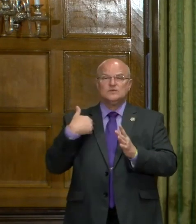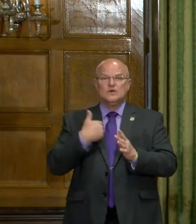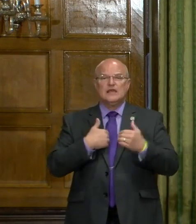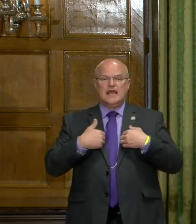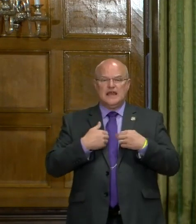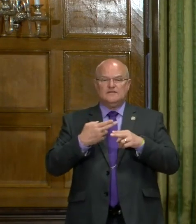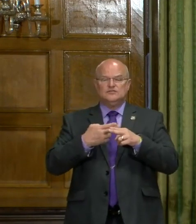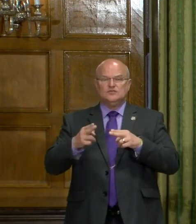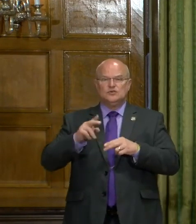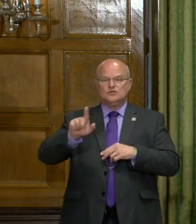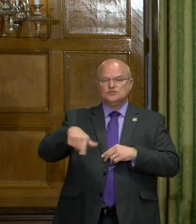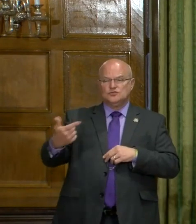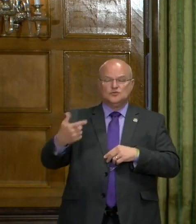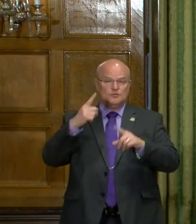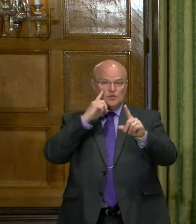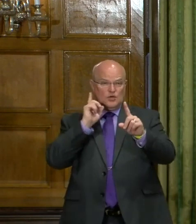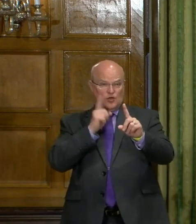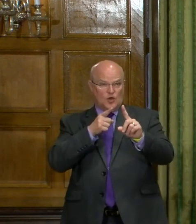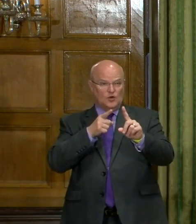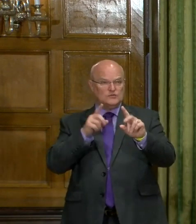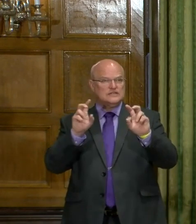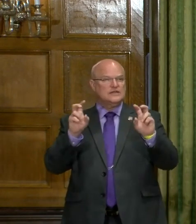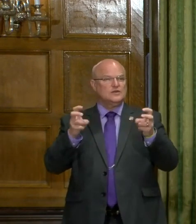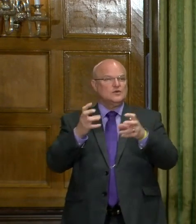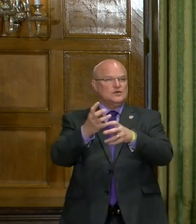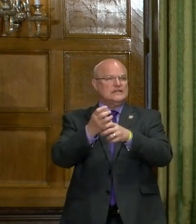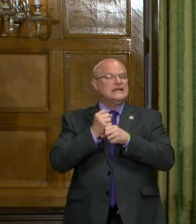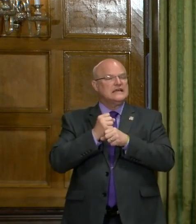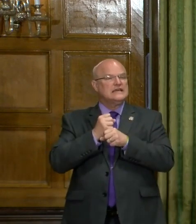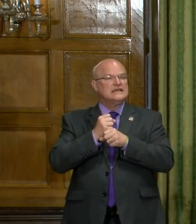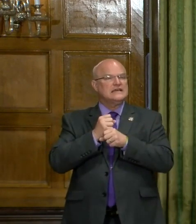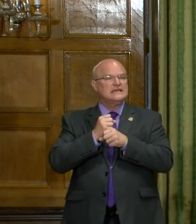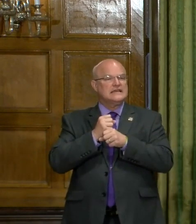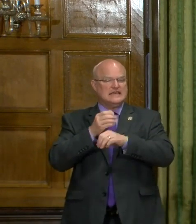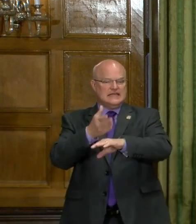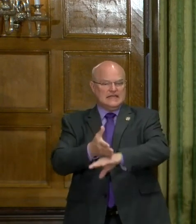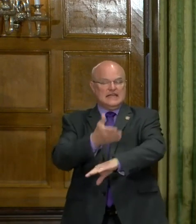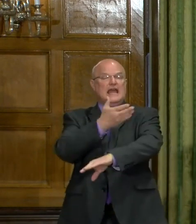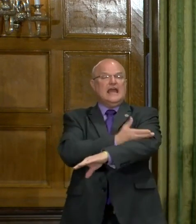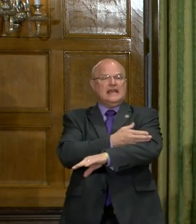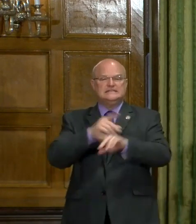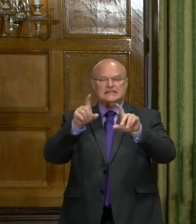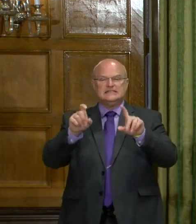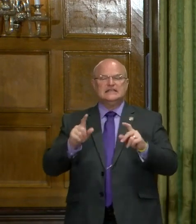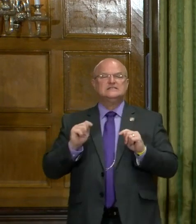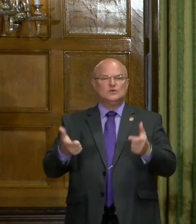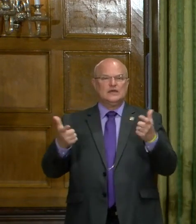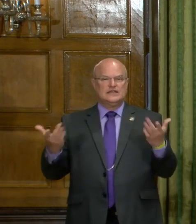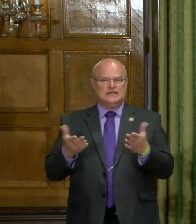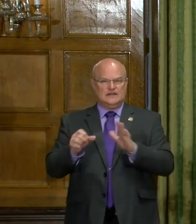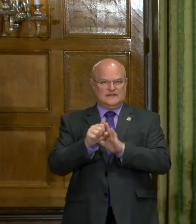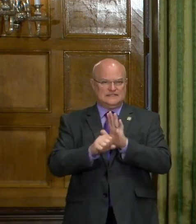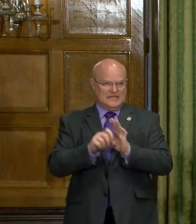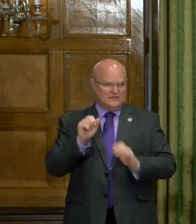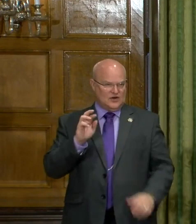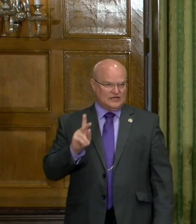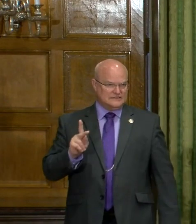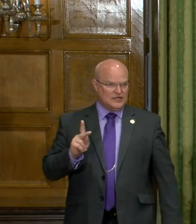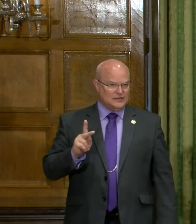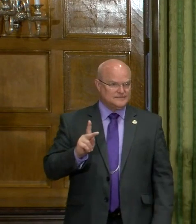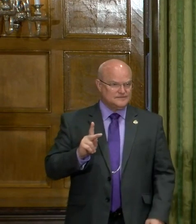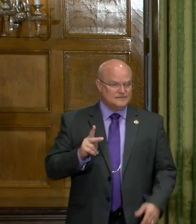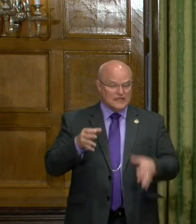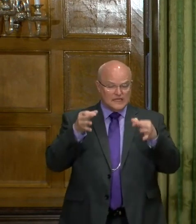can have some short-term goals in order to enhance the testing quickly here in the state of Arkansas,